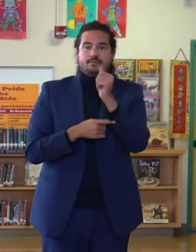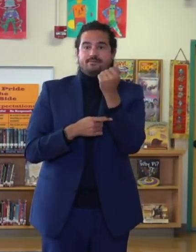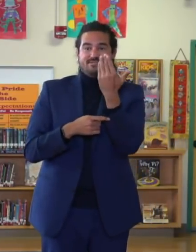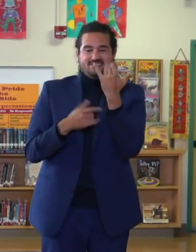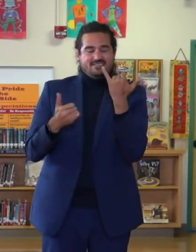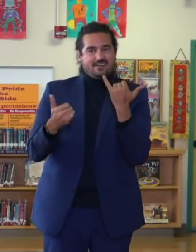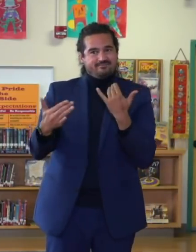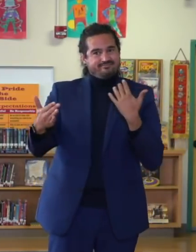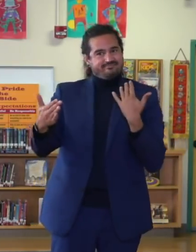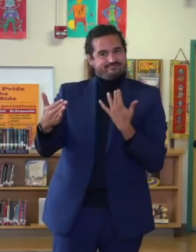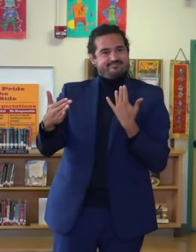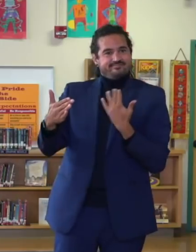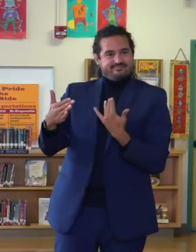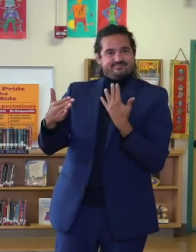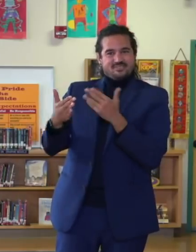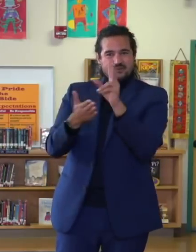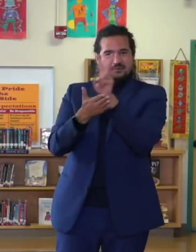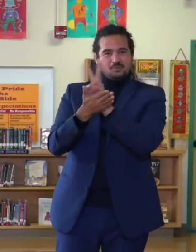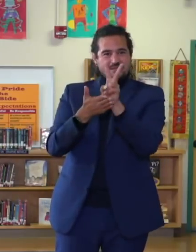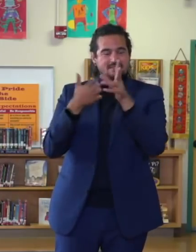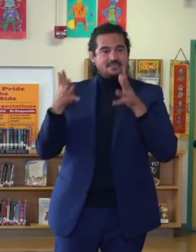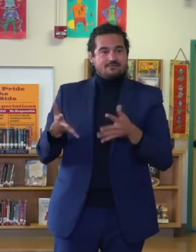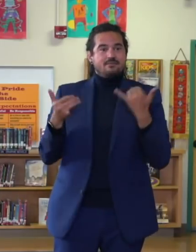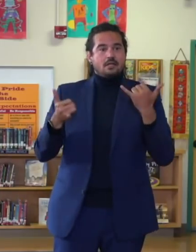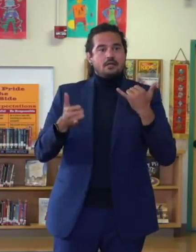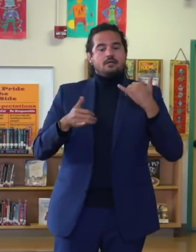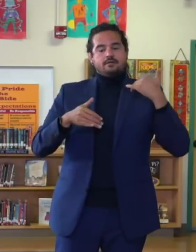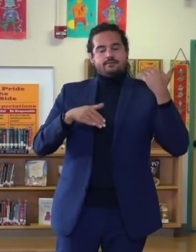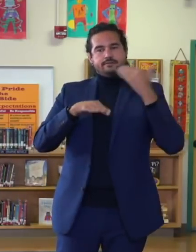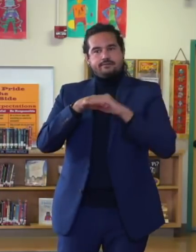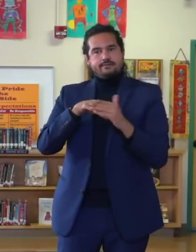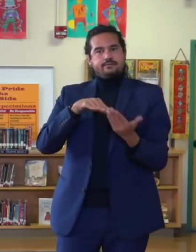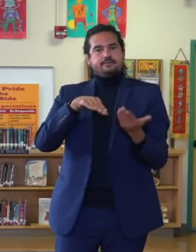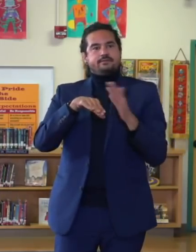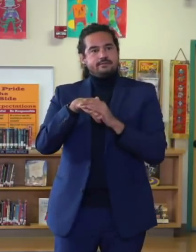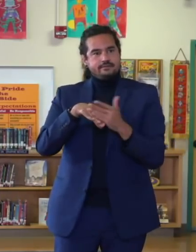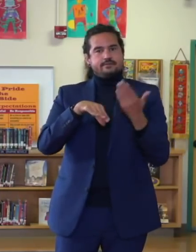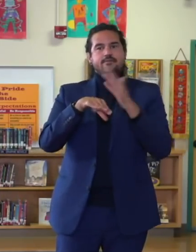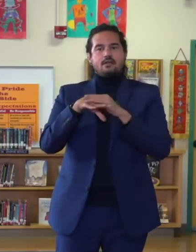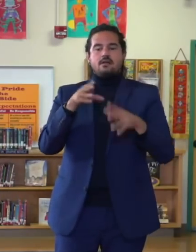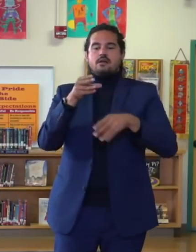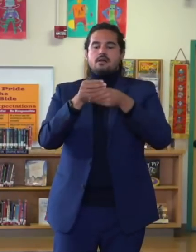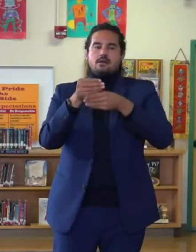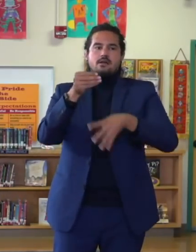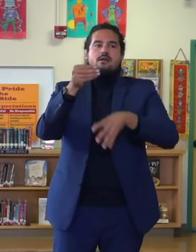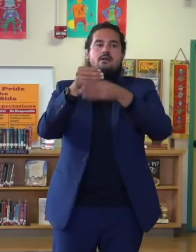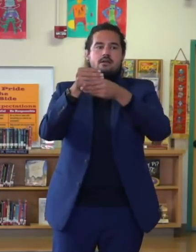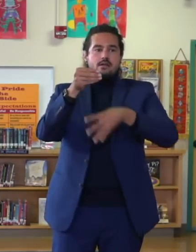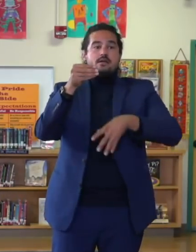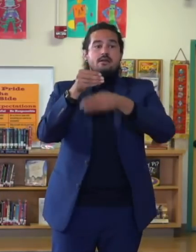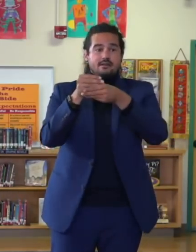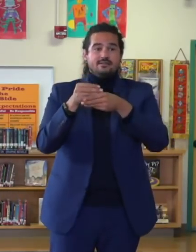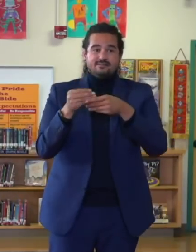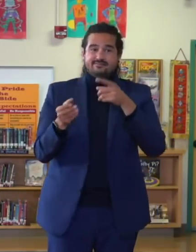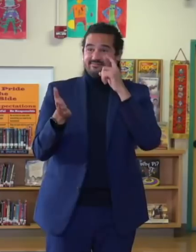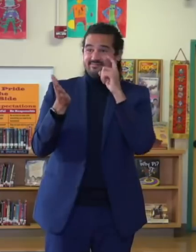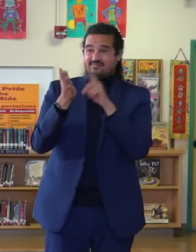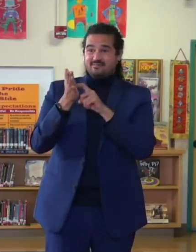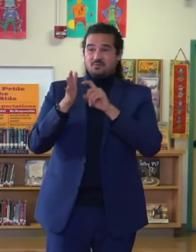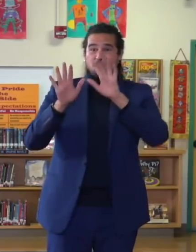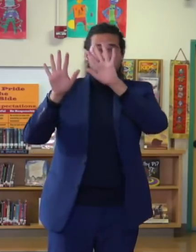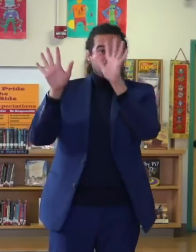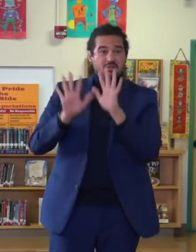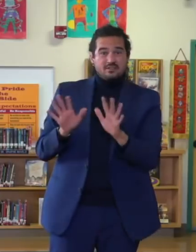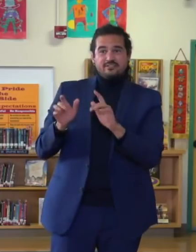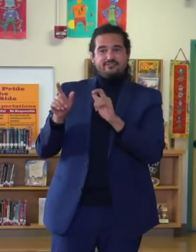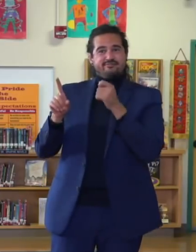a future with the winter surge that has been the most challenging for this state and states